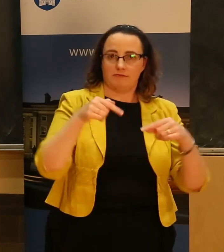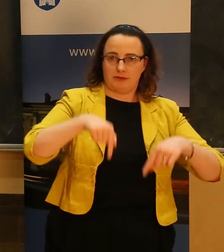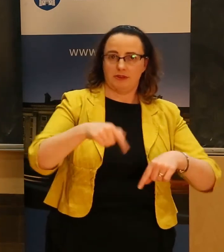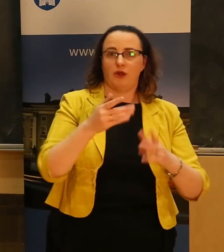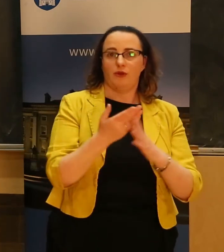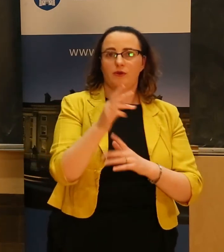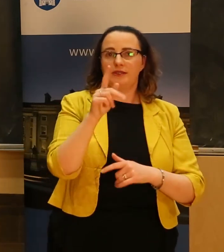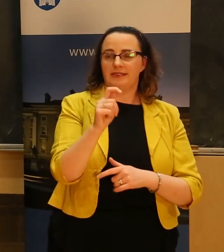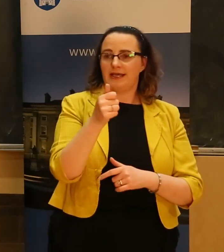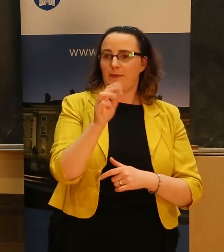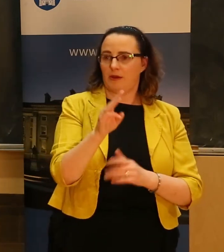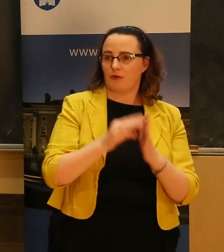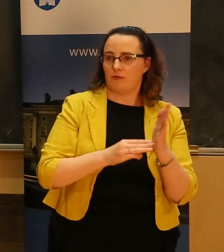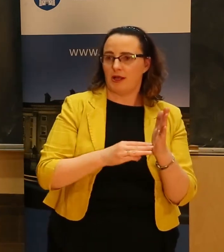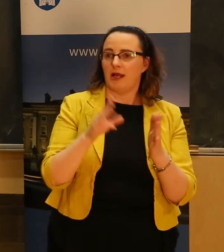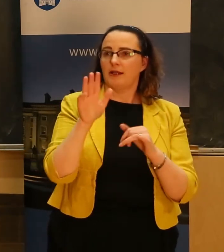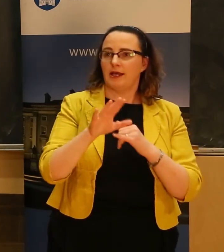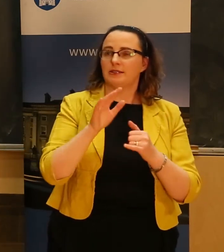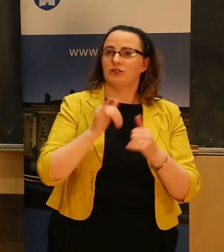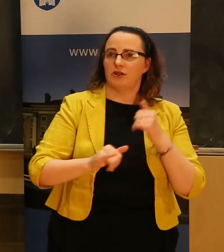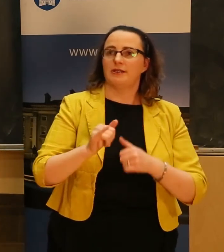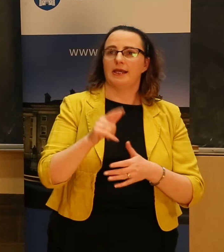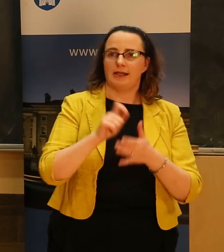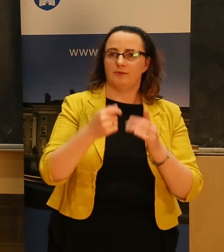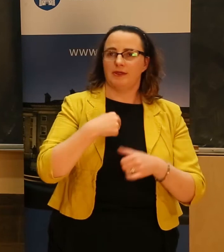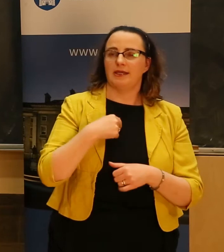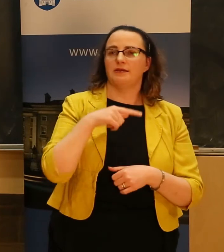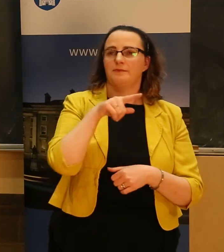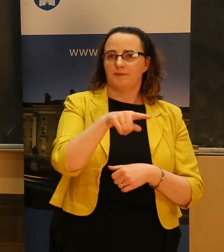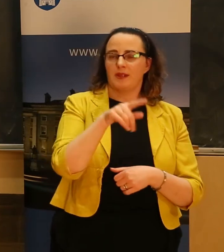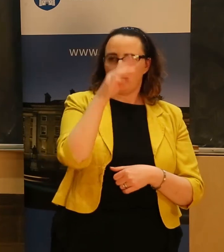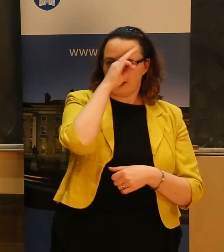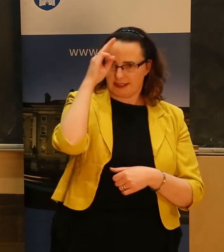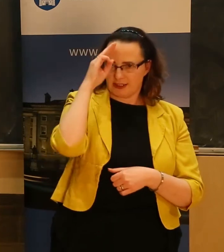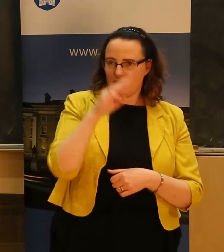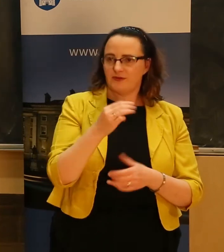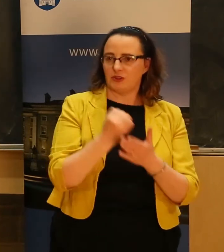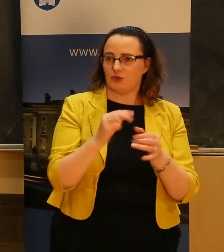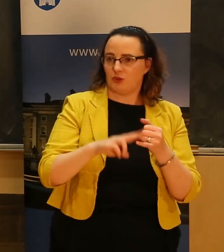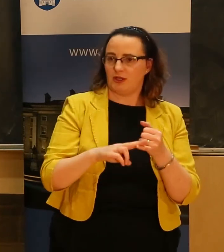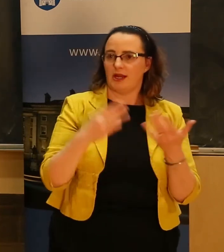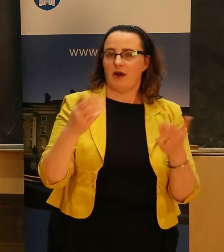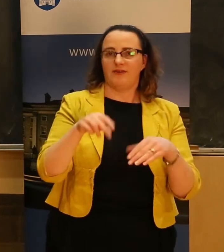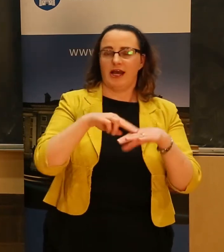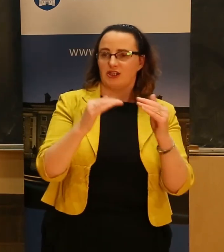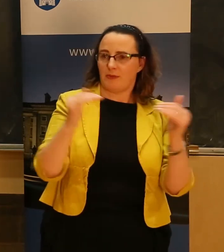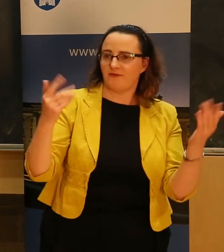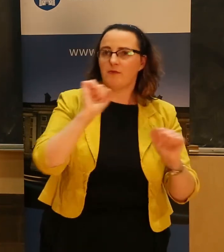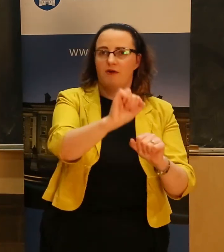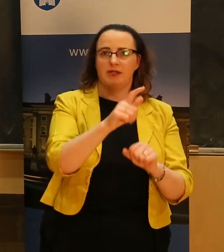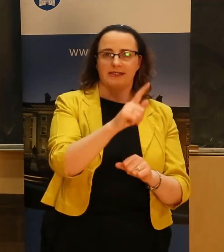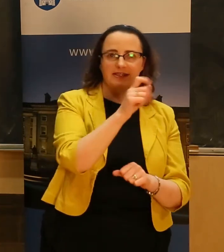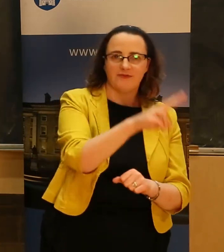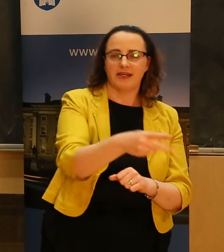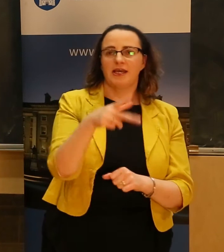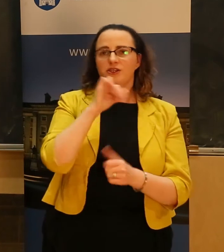And last year I was elected President of the Students' Union. I received a national platform. I have been on television, on radio,